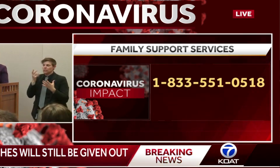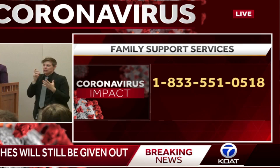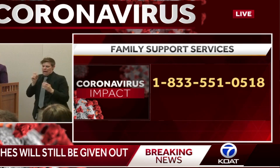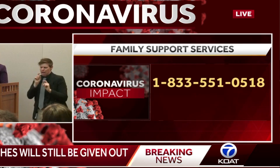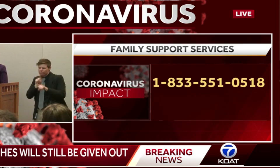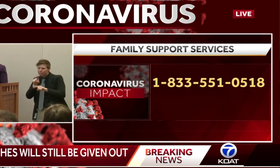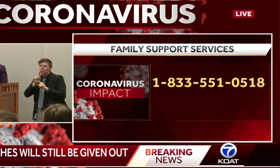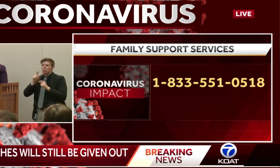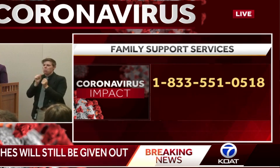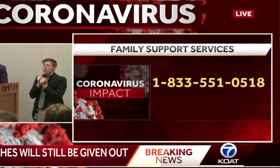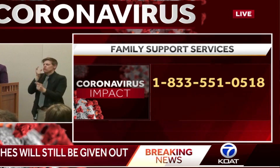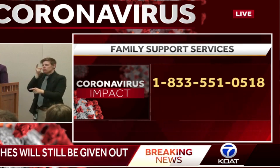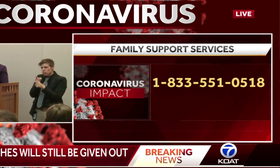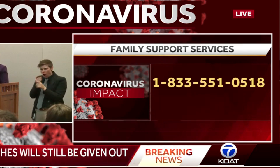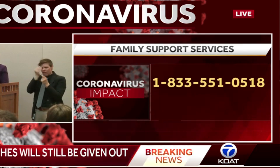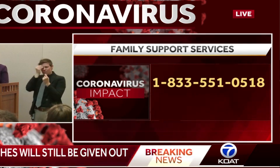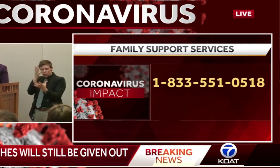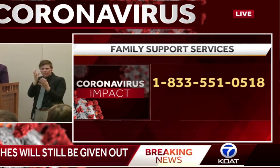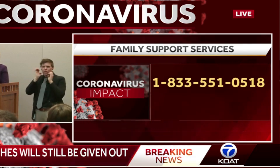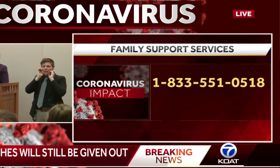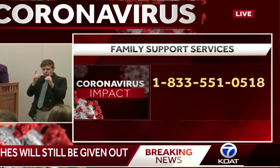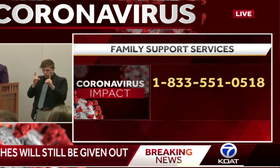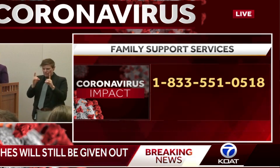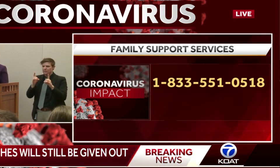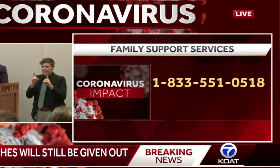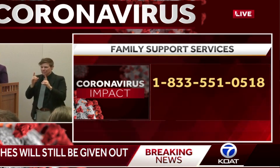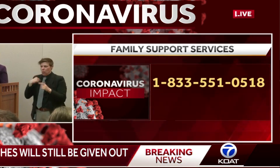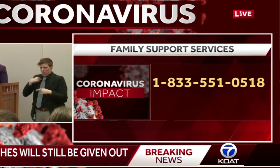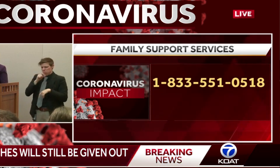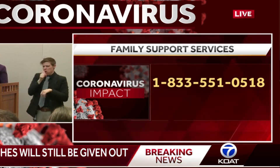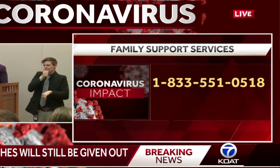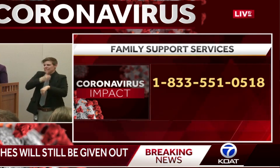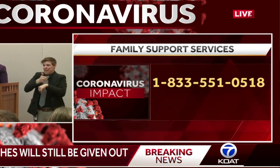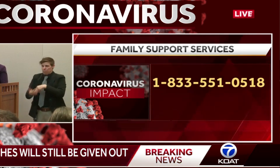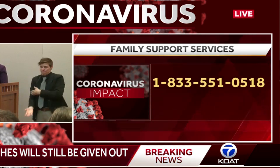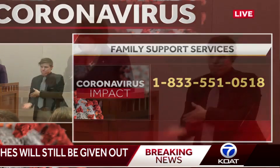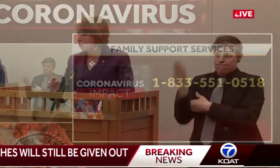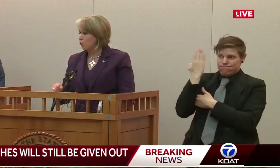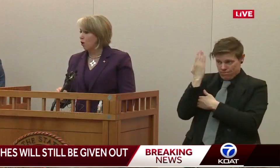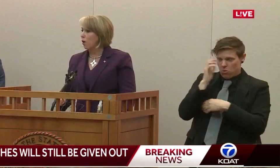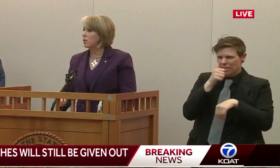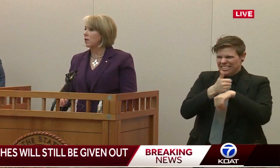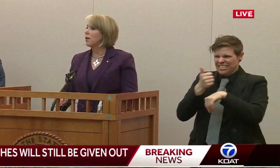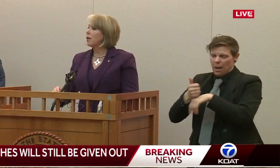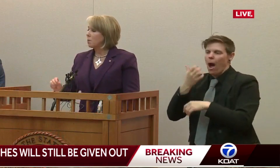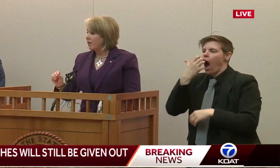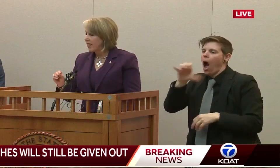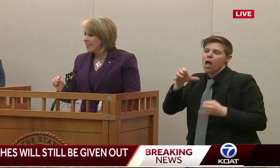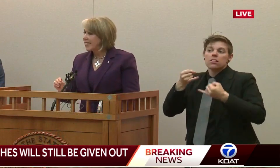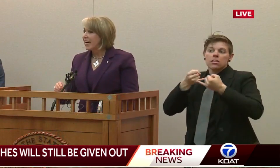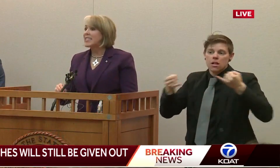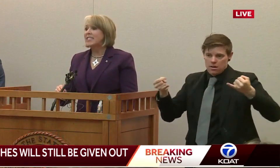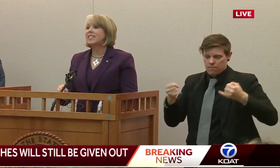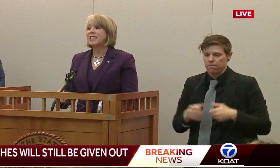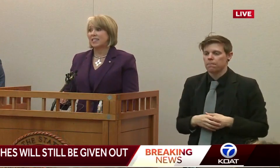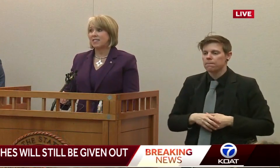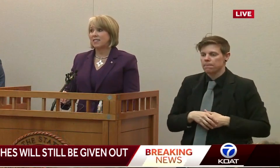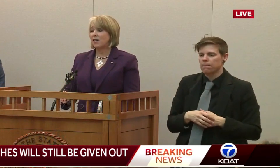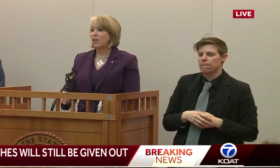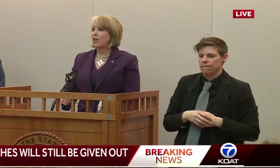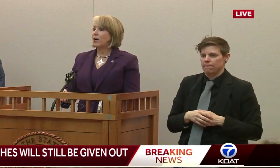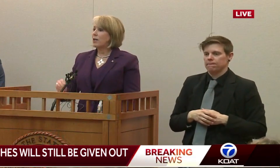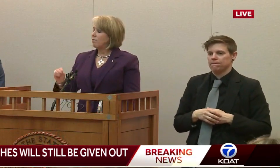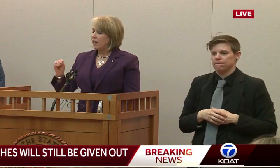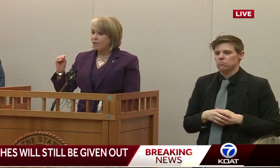So you have to give us a little time today to do the rest and you have to give us a little time to make sure that the information you just requested. But the intent is